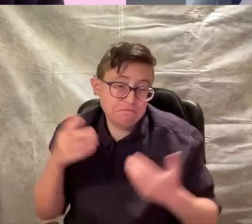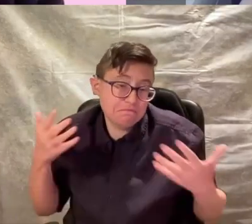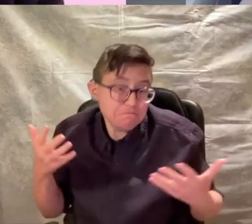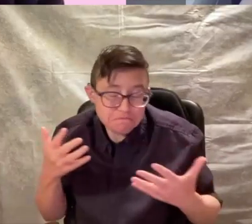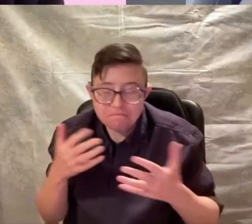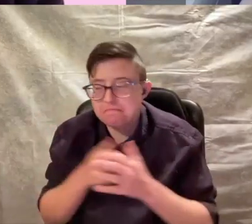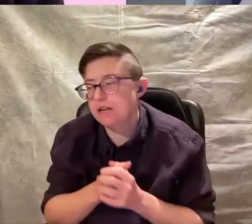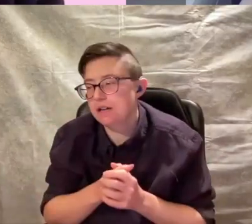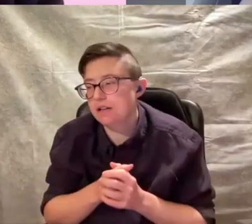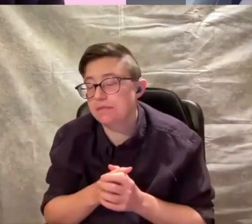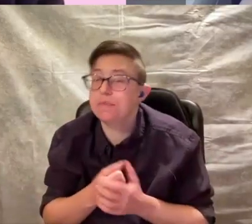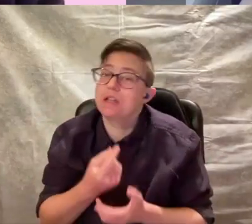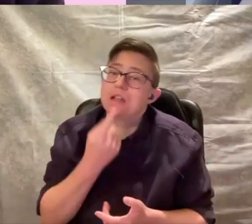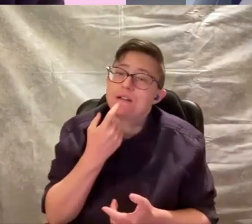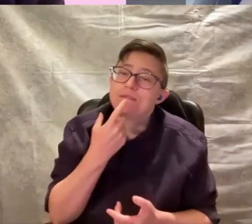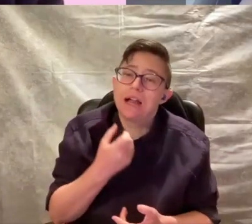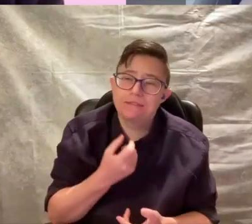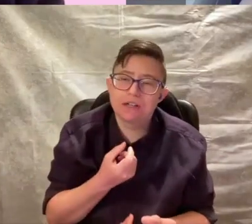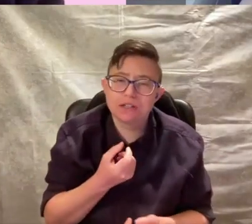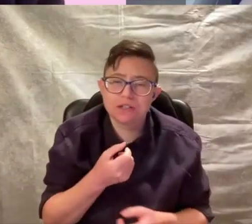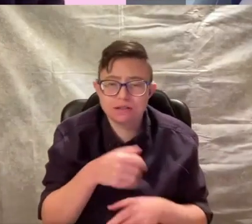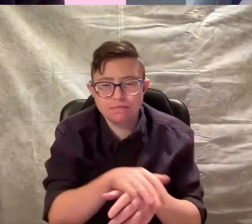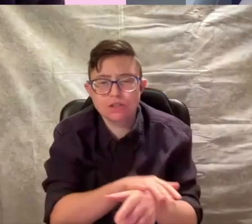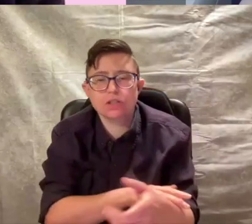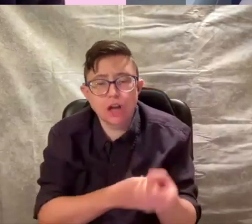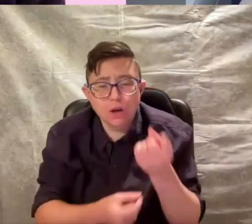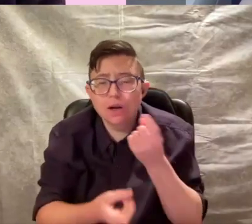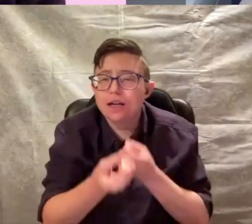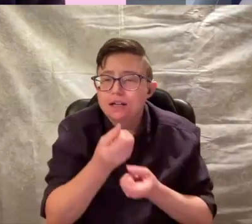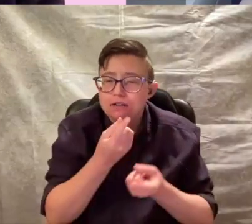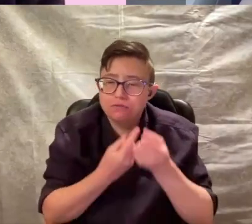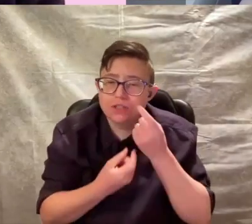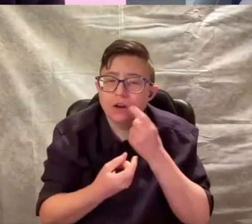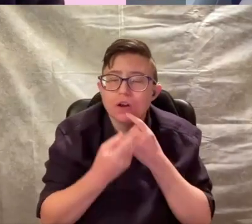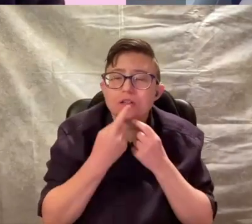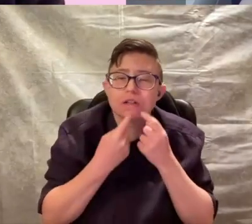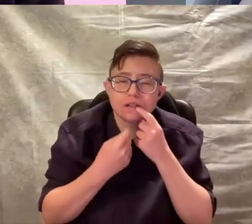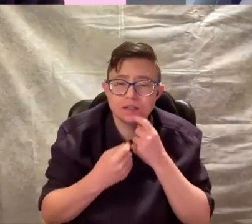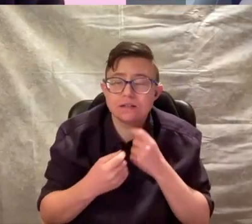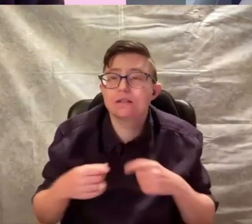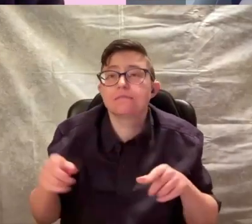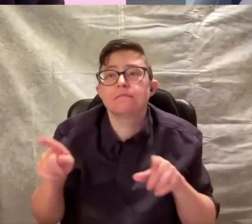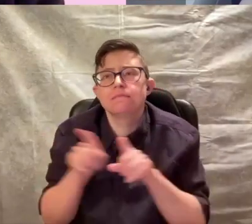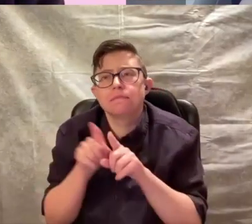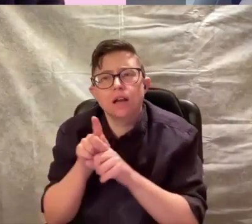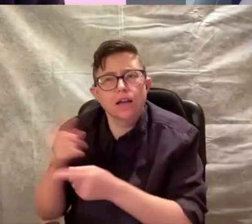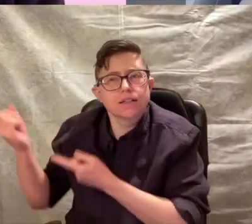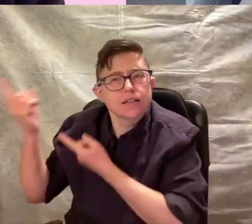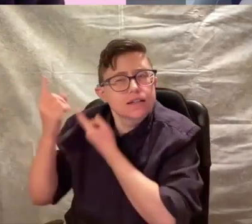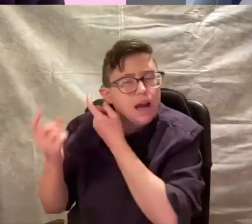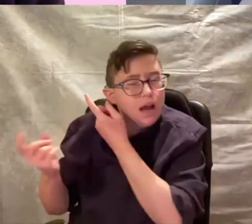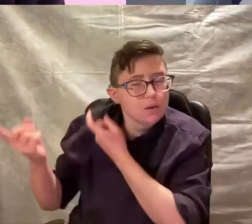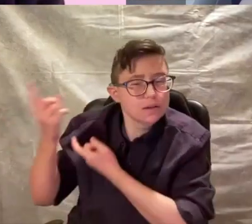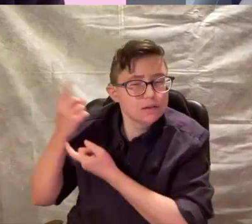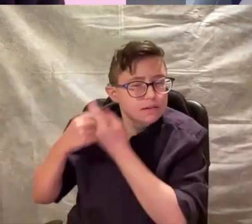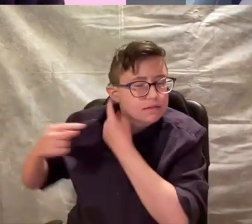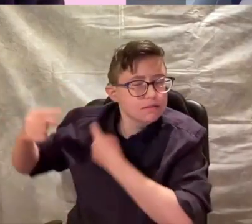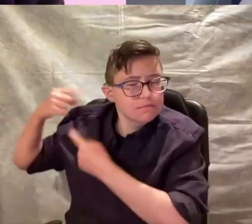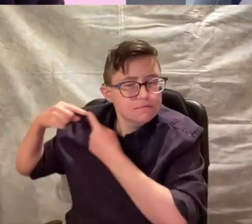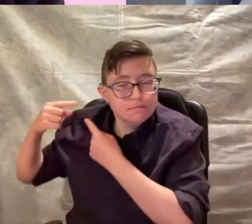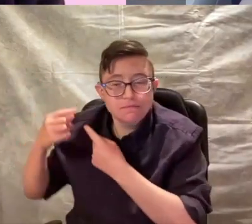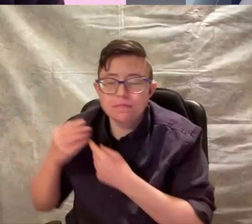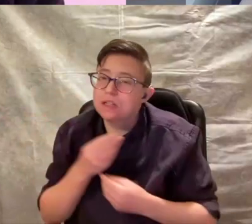Some bravest slowly returned, as did sound.